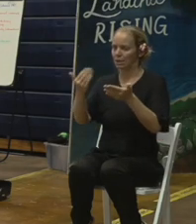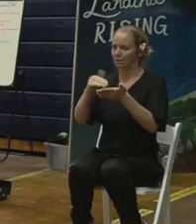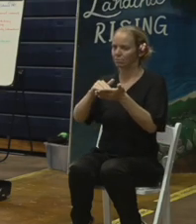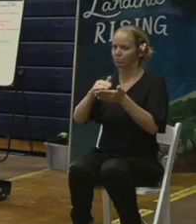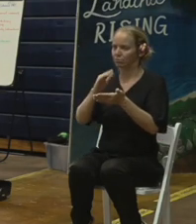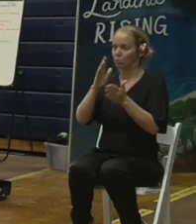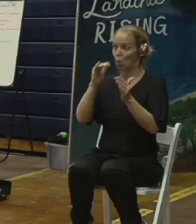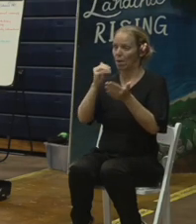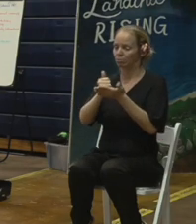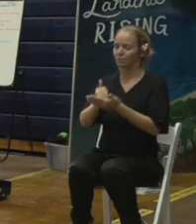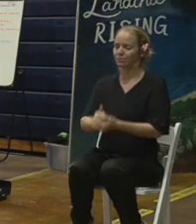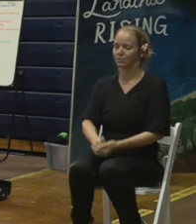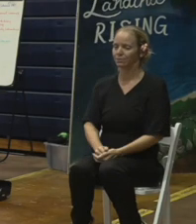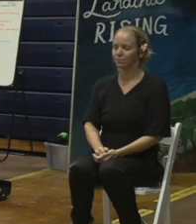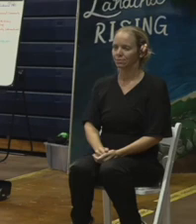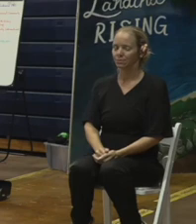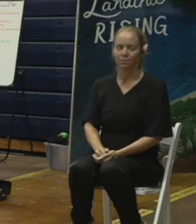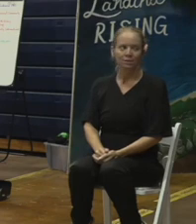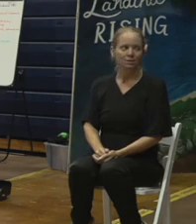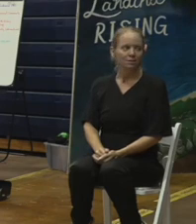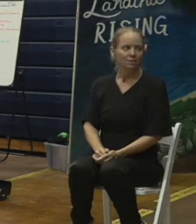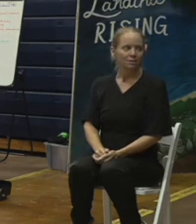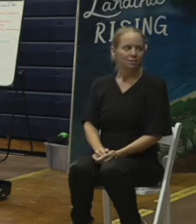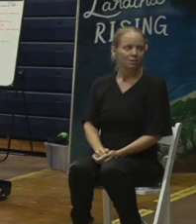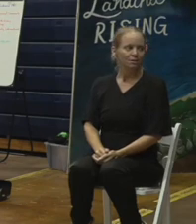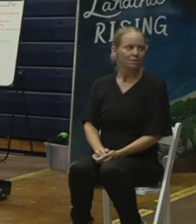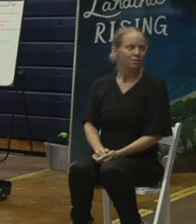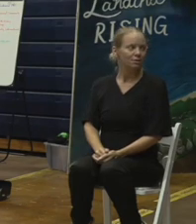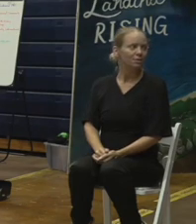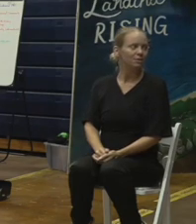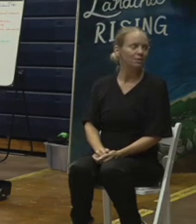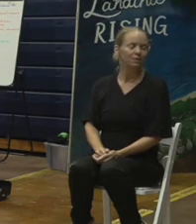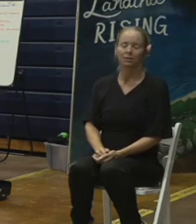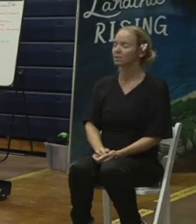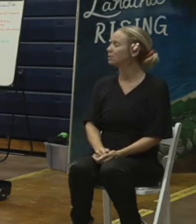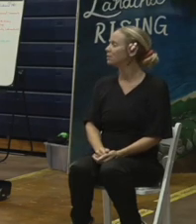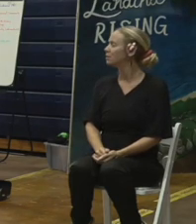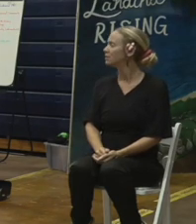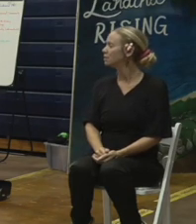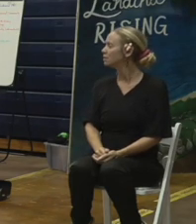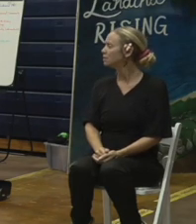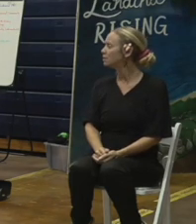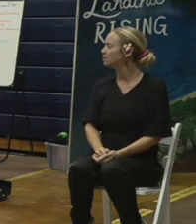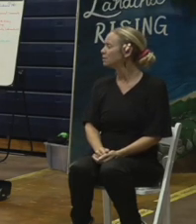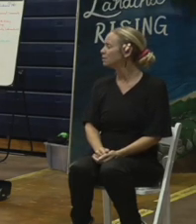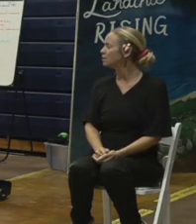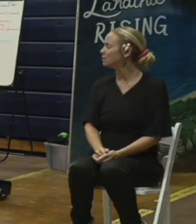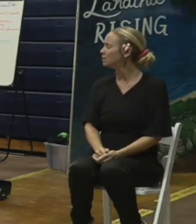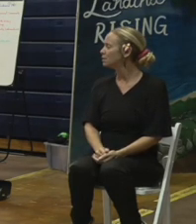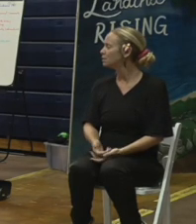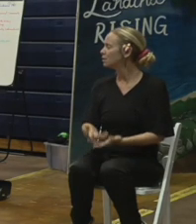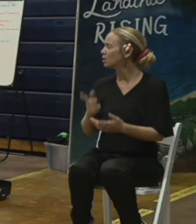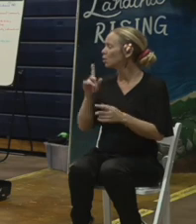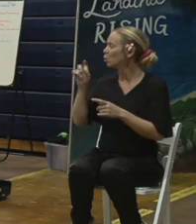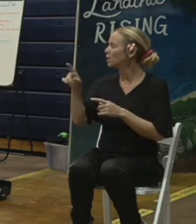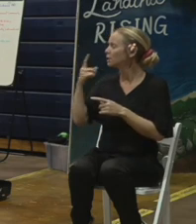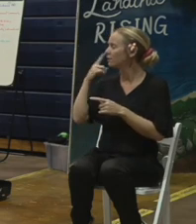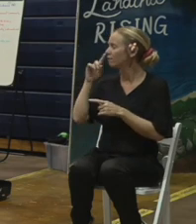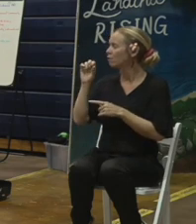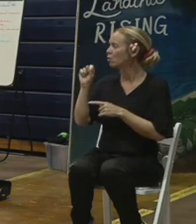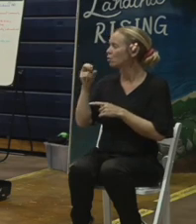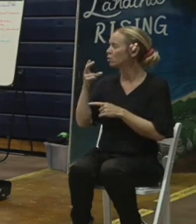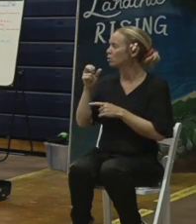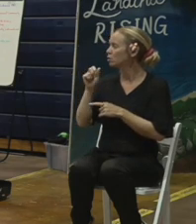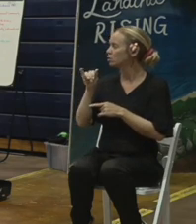I feel like I'm stalking you folks without these questions. This is for Shane Agawa. The question is I heard many good speakers at the Native